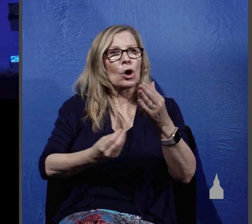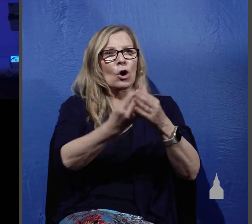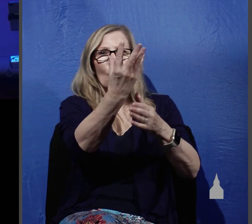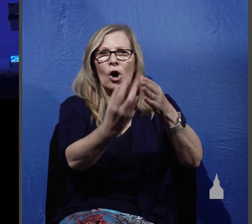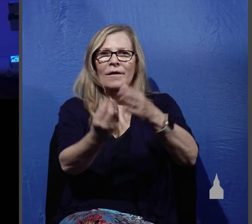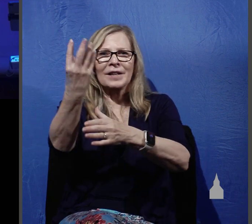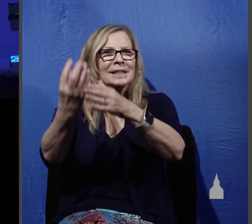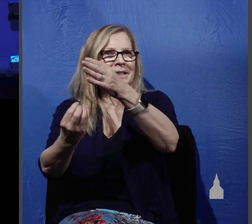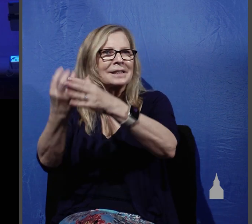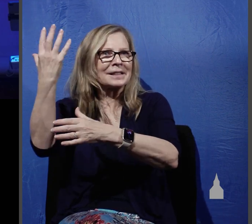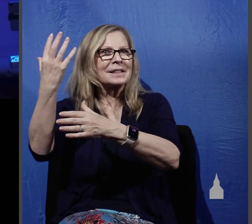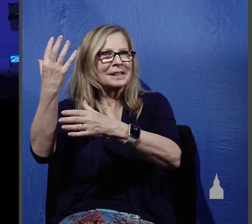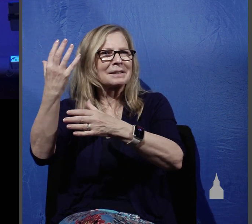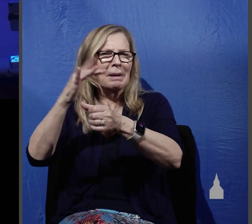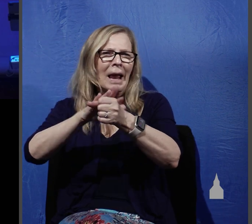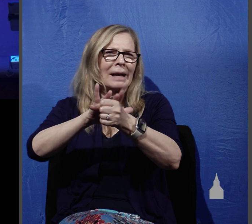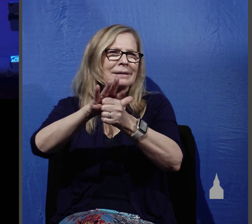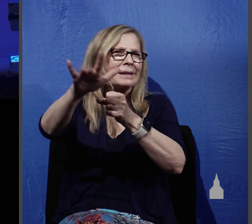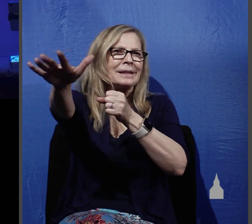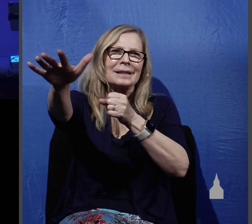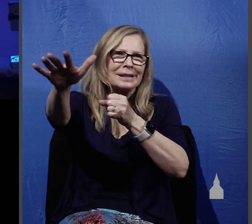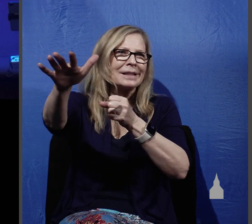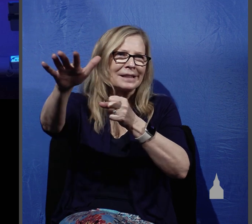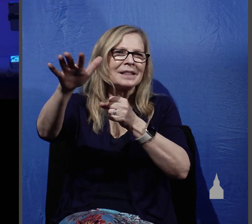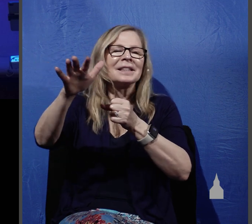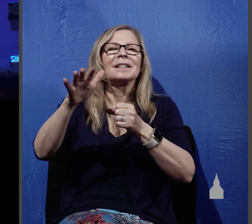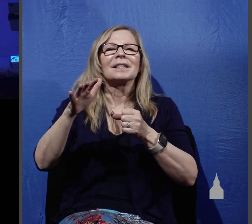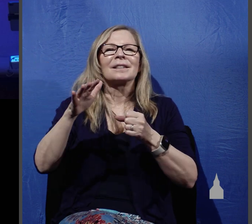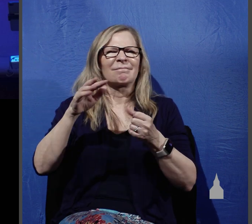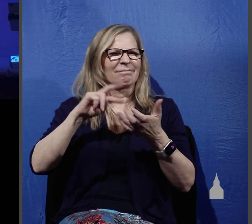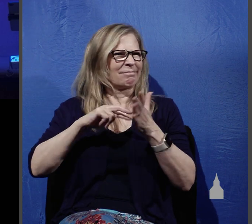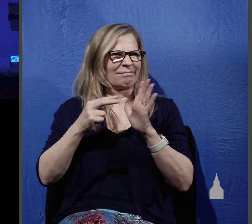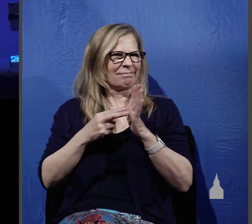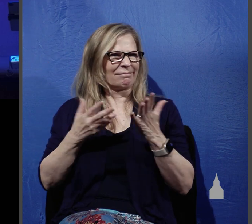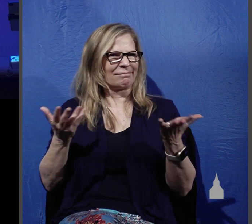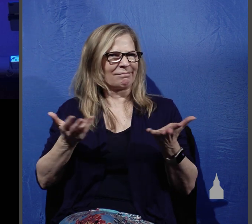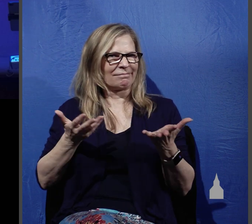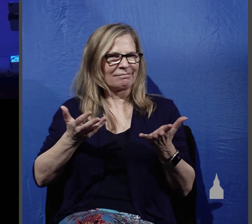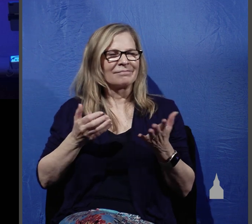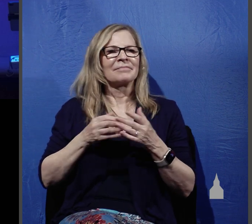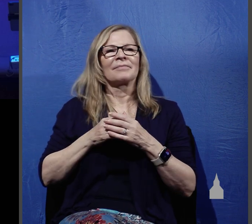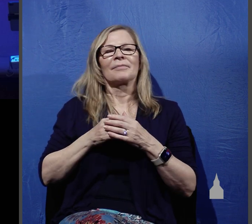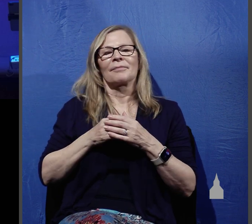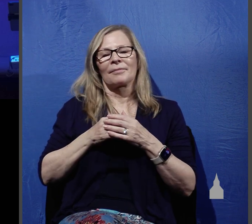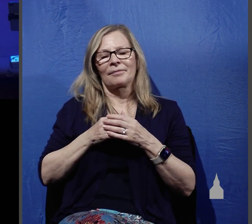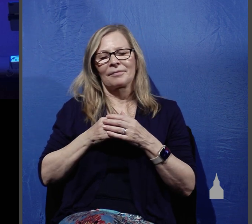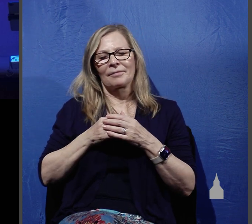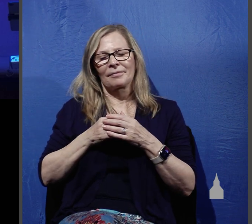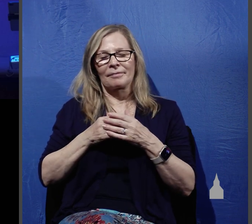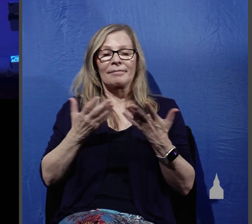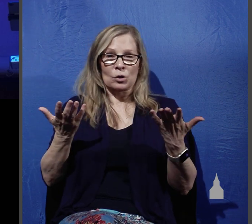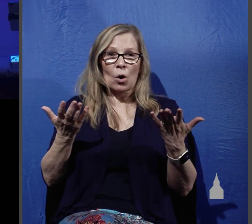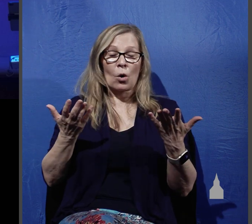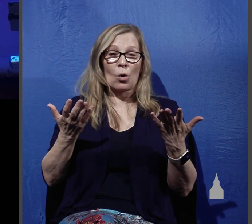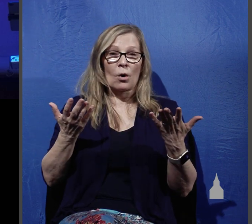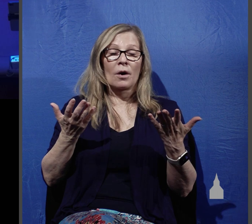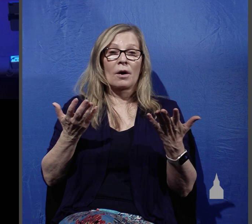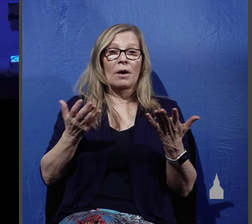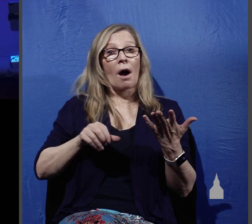he said, the harvest is plentiful. So what did the Lord mean by this? Well, although at other times Jesus used